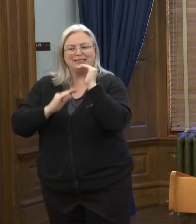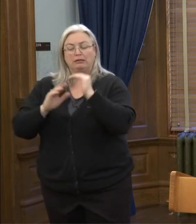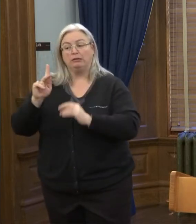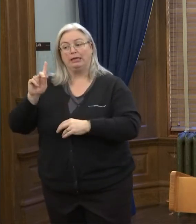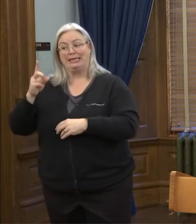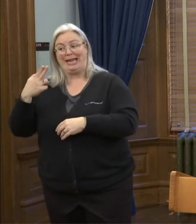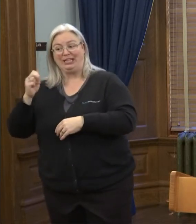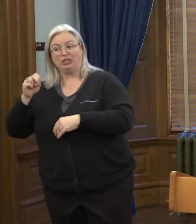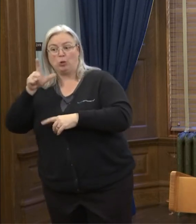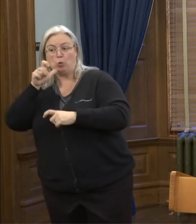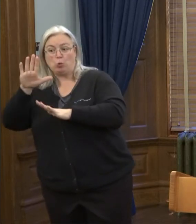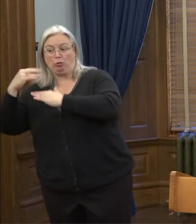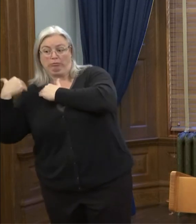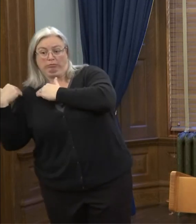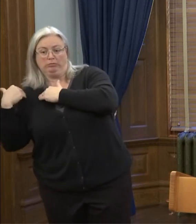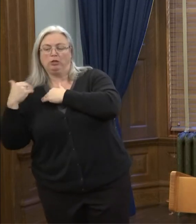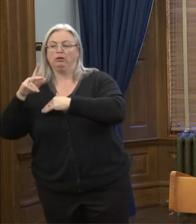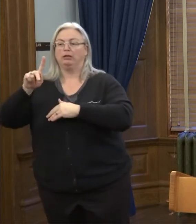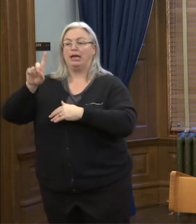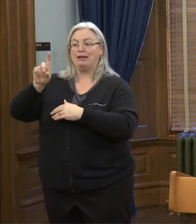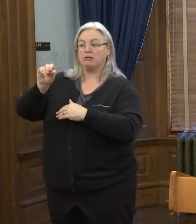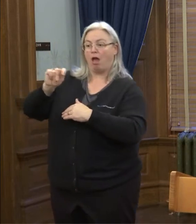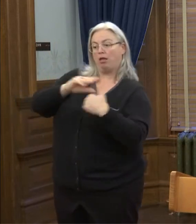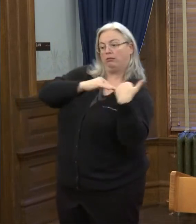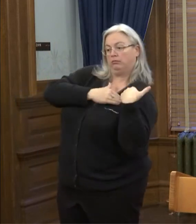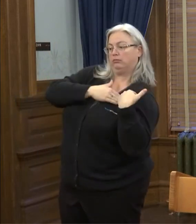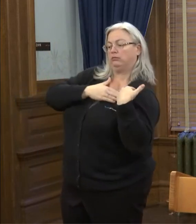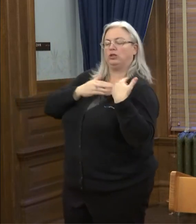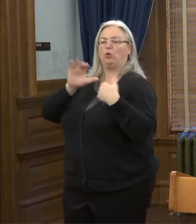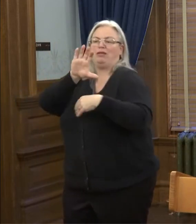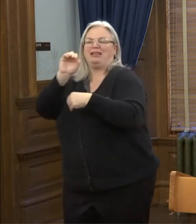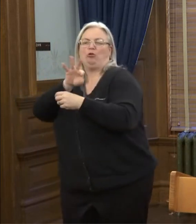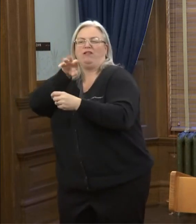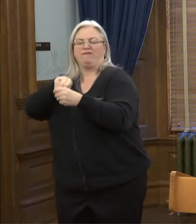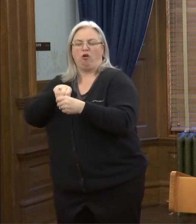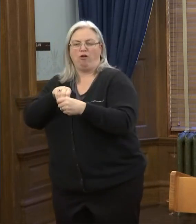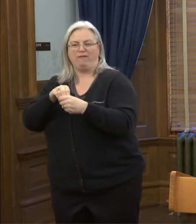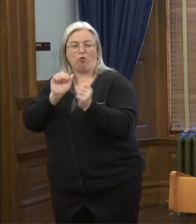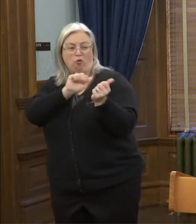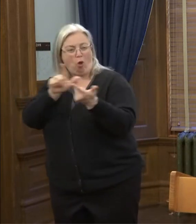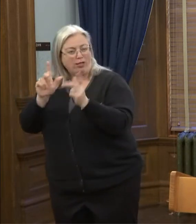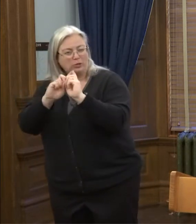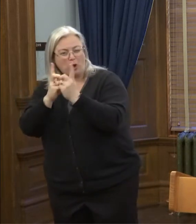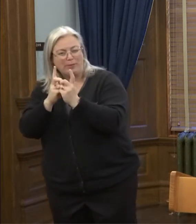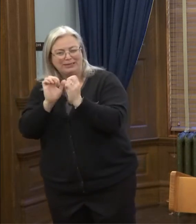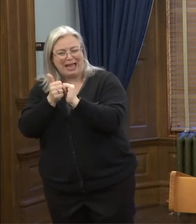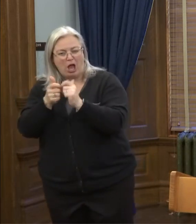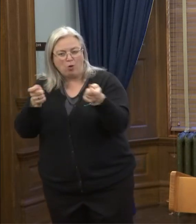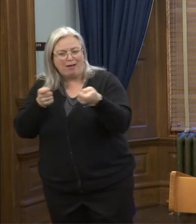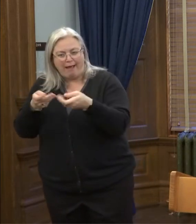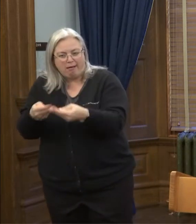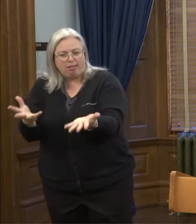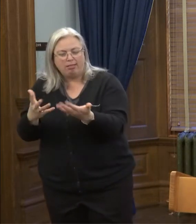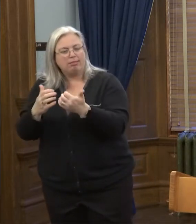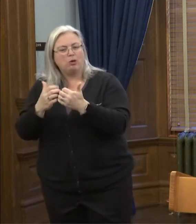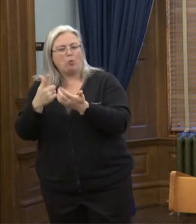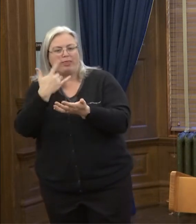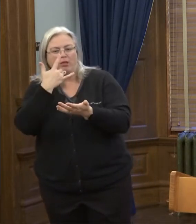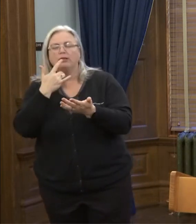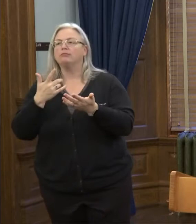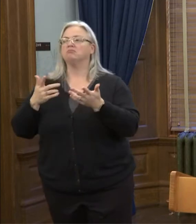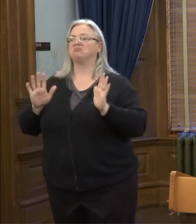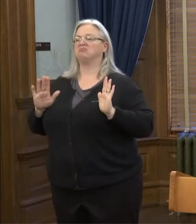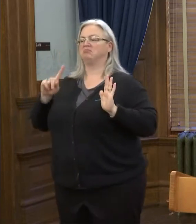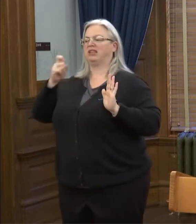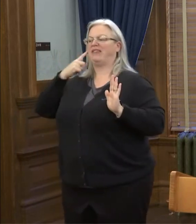KDHG going to be handling that? Is KDHG the counties going be involved somehow in high health departments? What is that? Yeah, let me